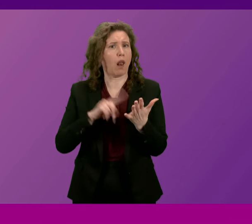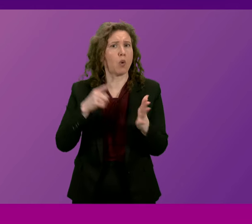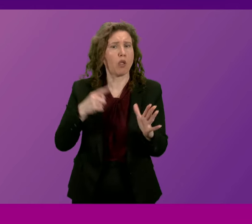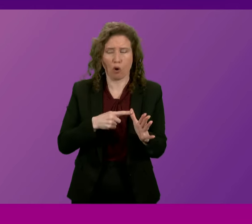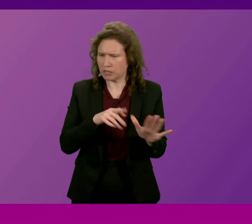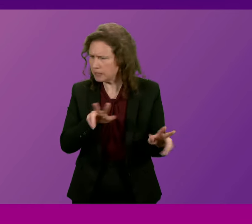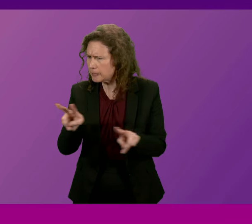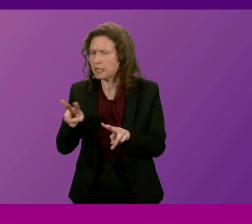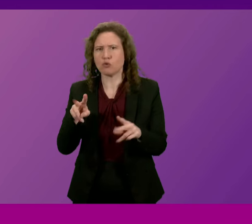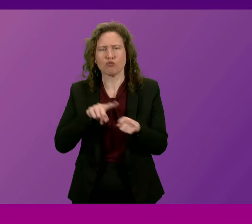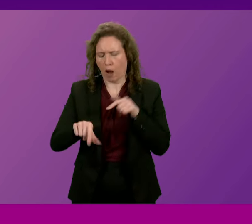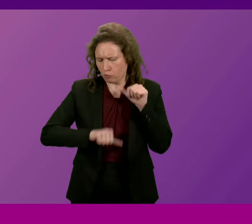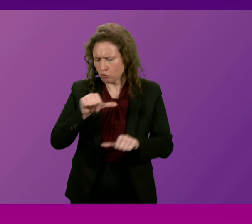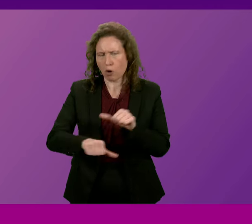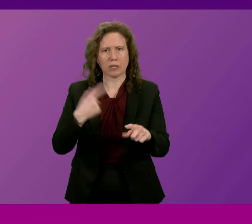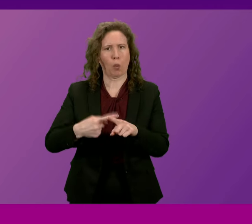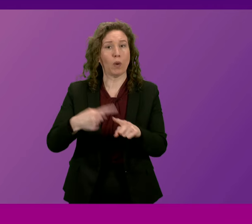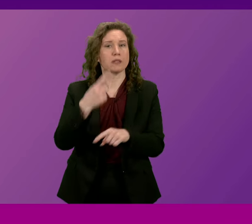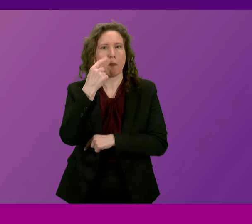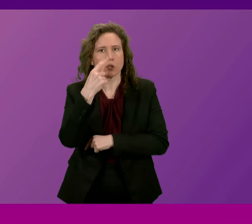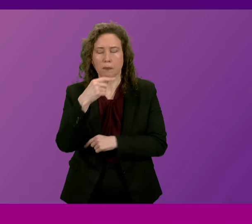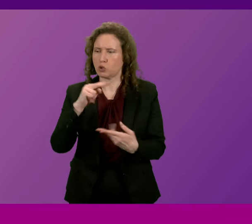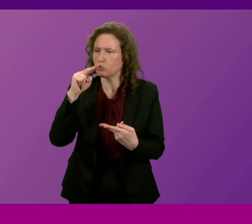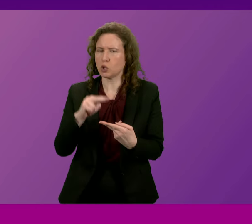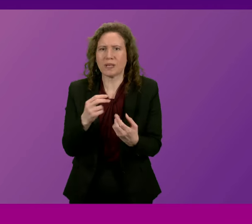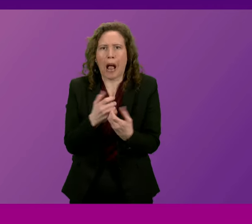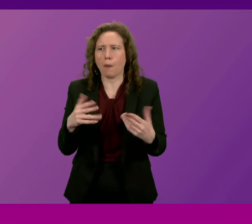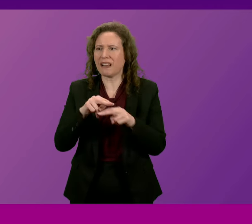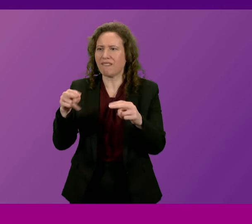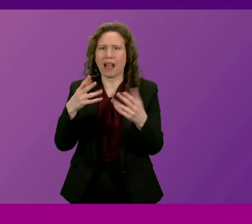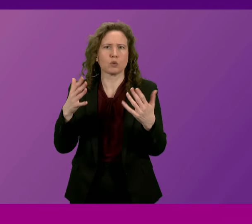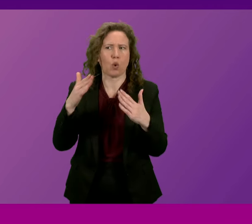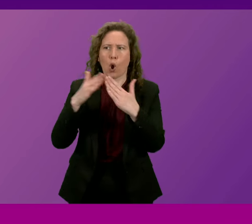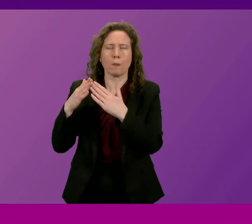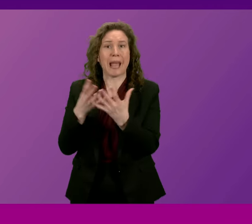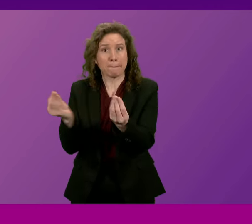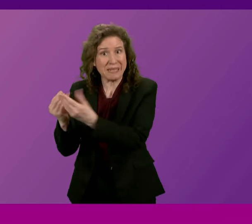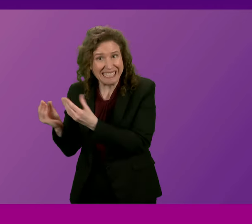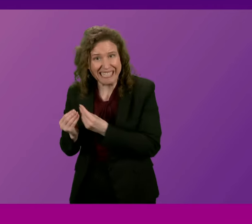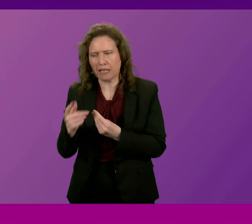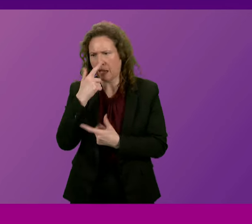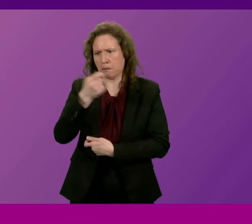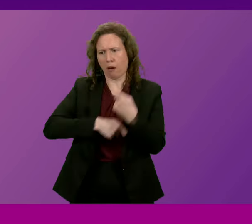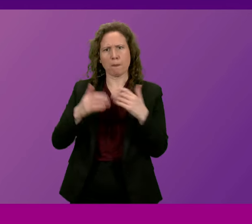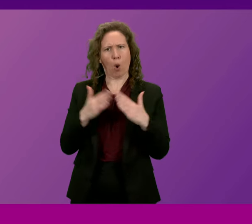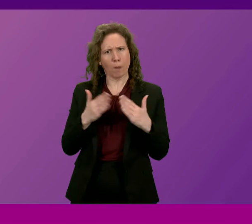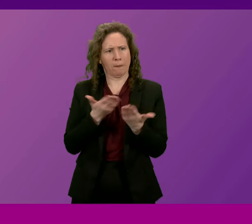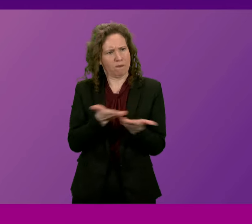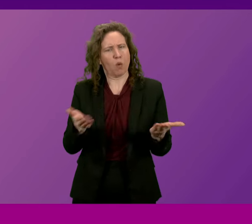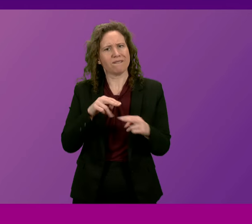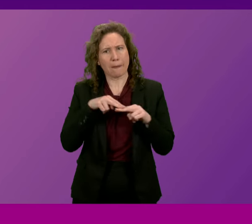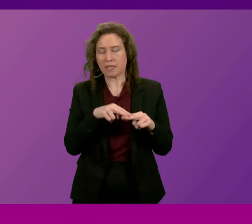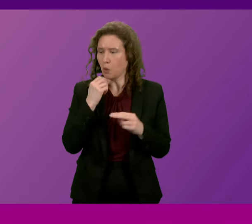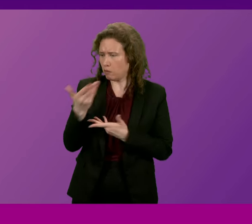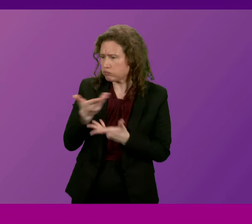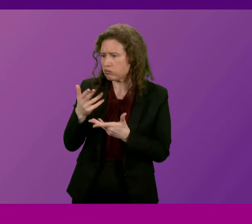term, we make as much progress as we can on reducing the level of voids. So, we'll be happy to discuss these issues with East Lothian Council or